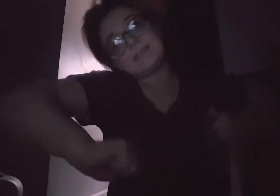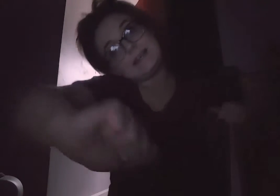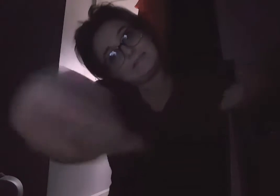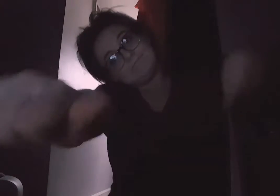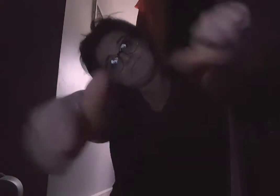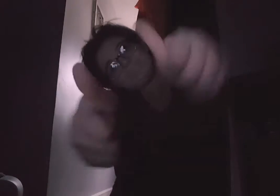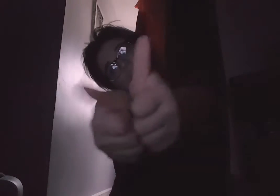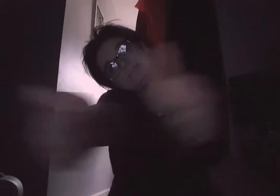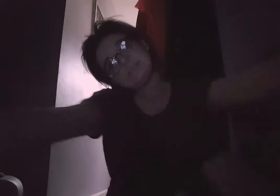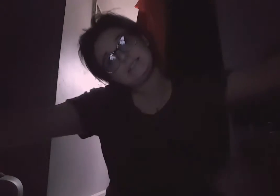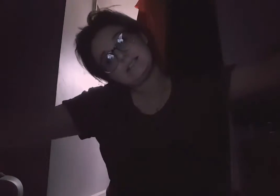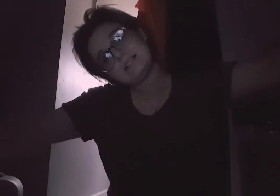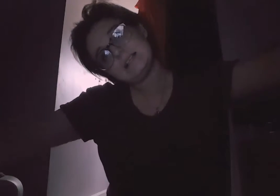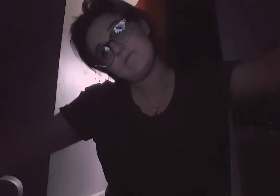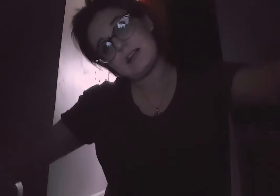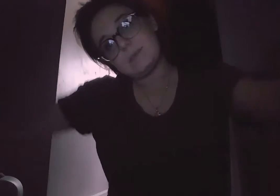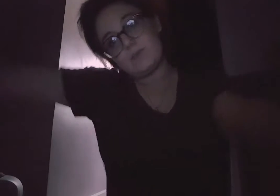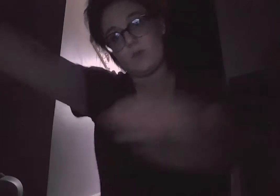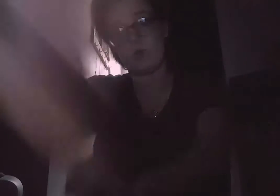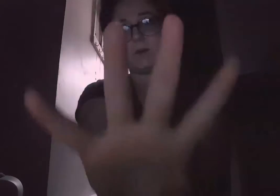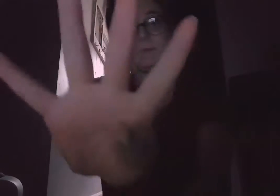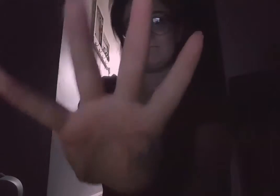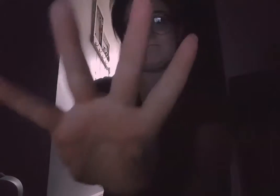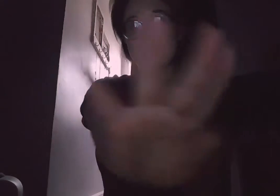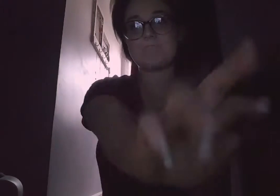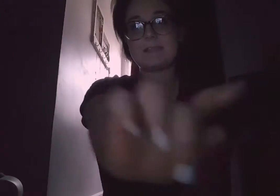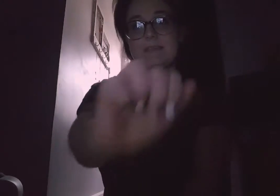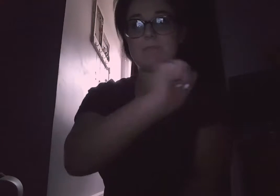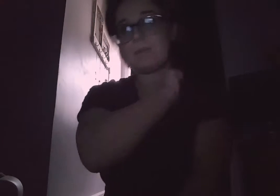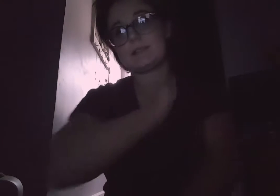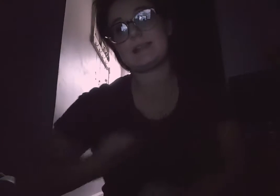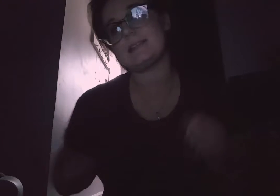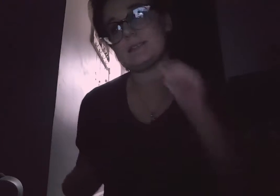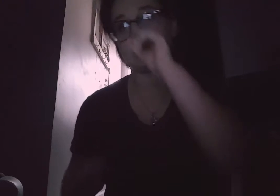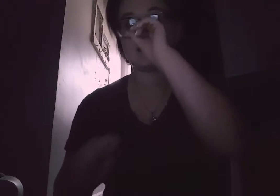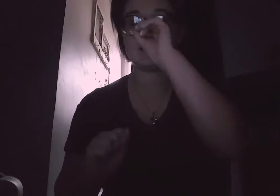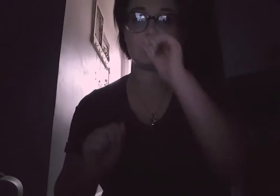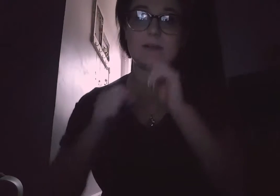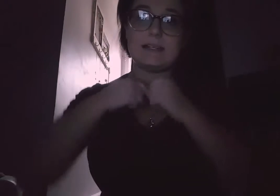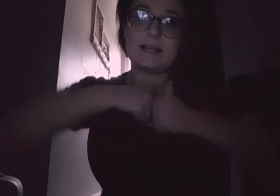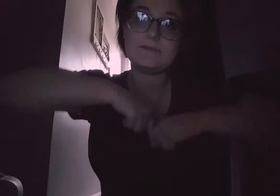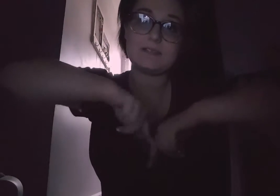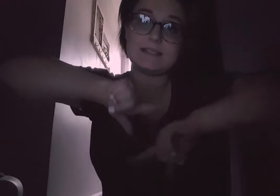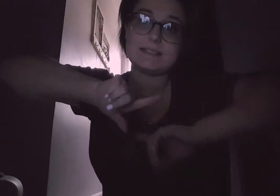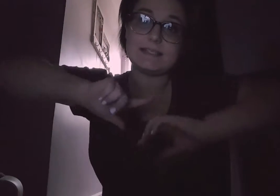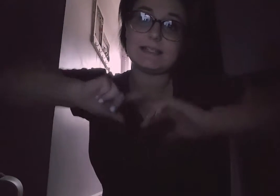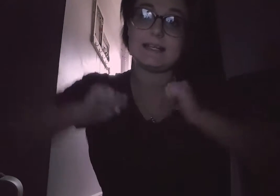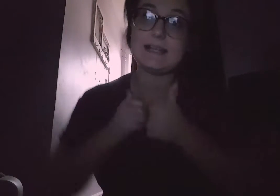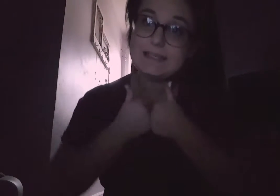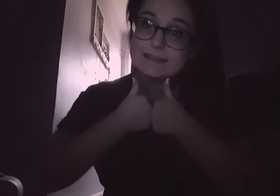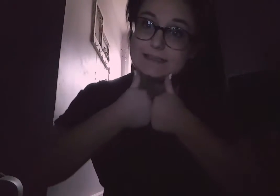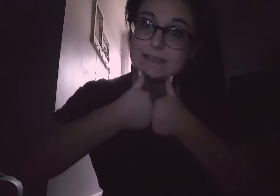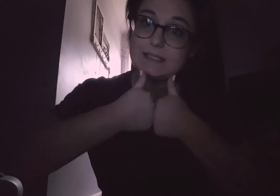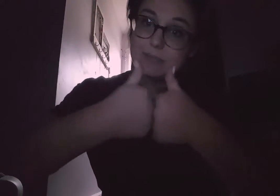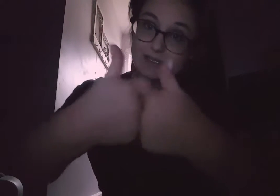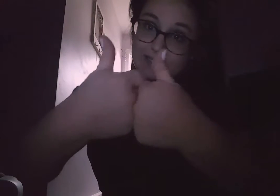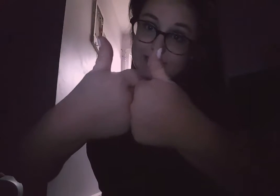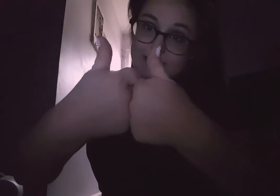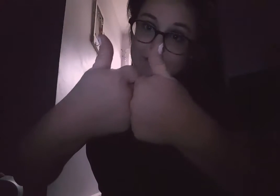yeah. Fact number four. My birthday is August 29th, 1999. Barely a 90s